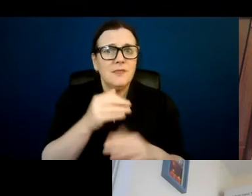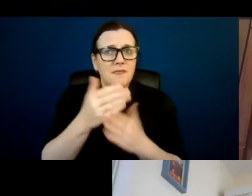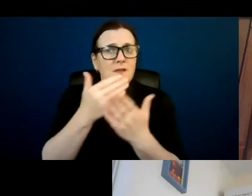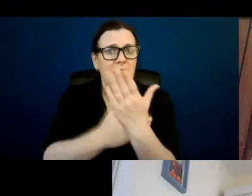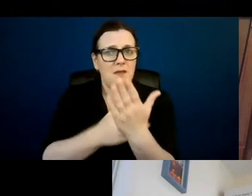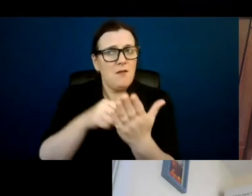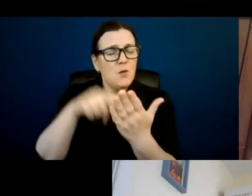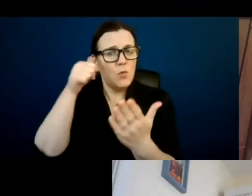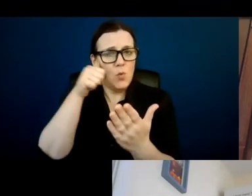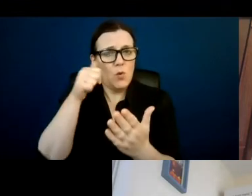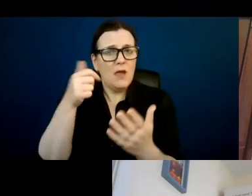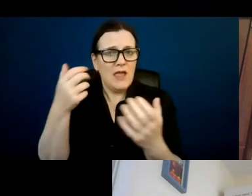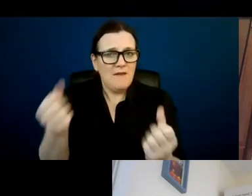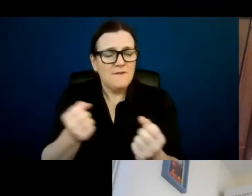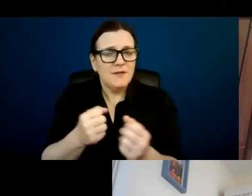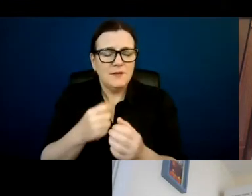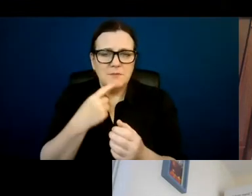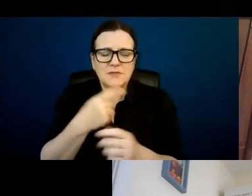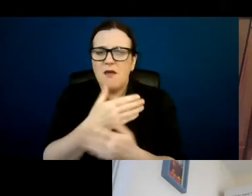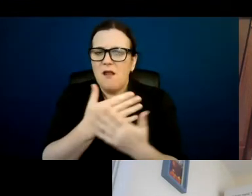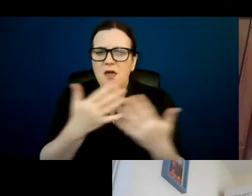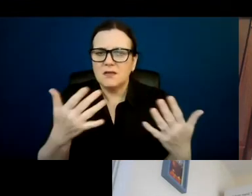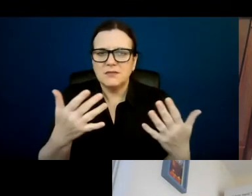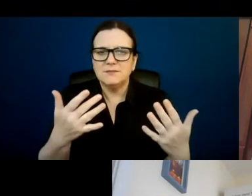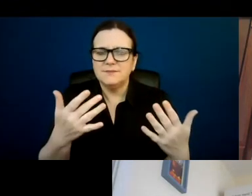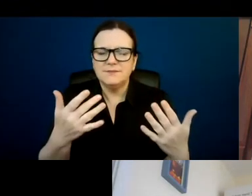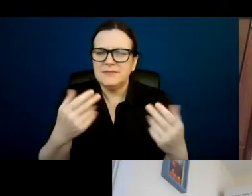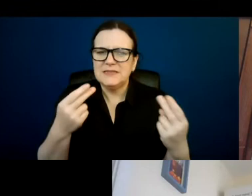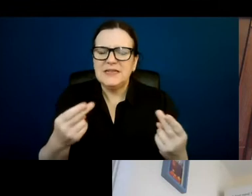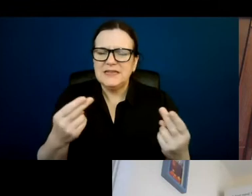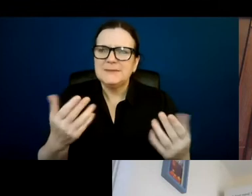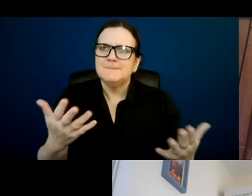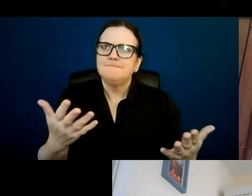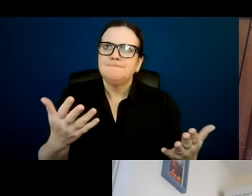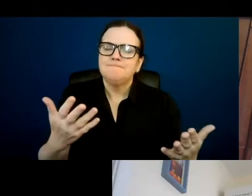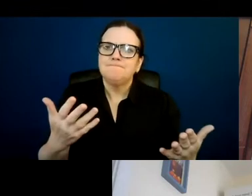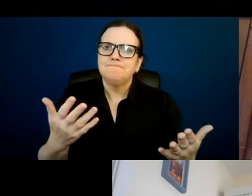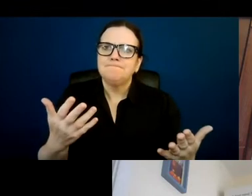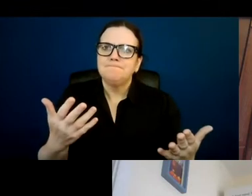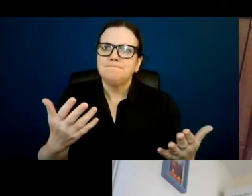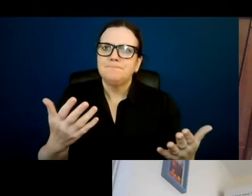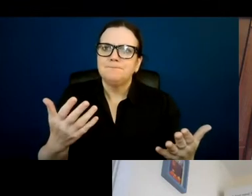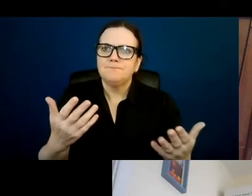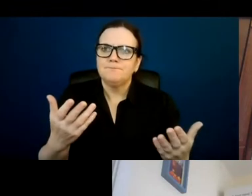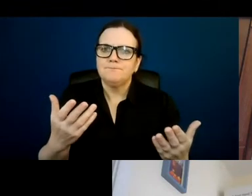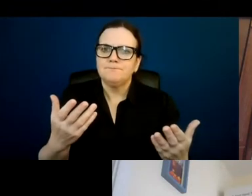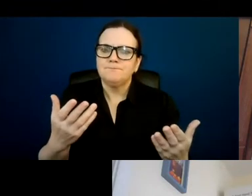now, but a lot of us will need to engage with